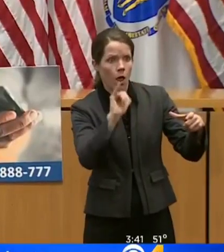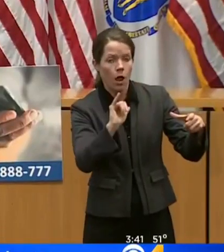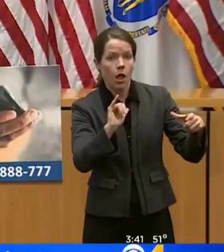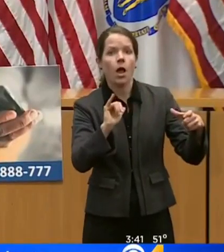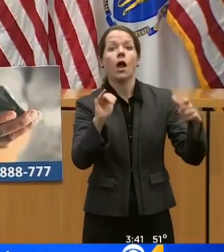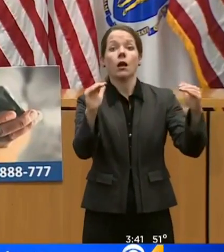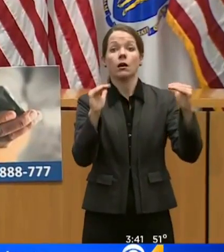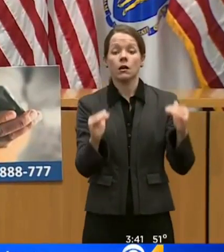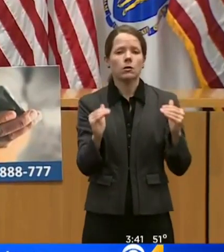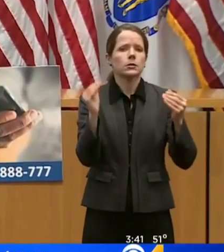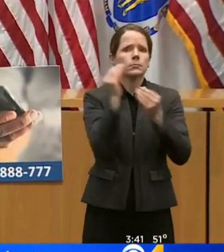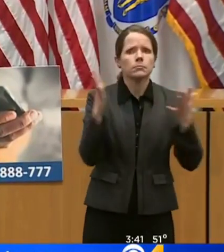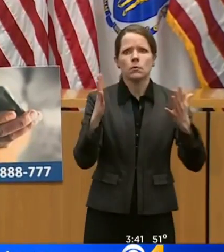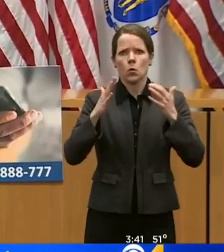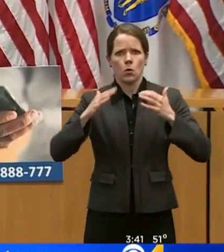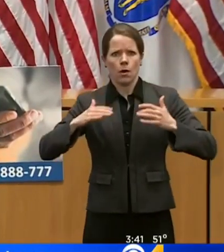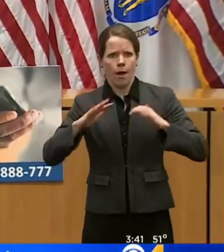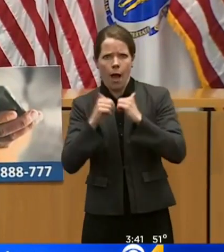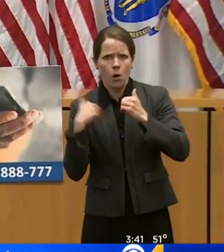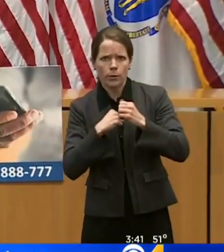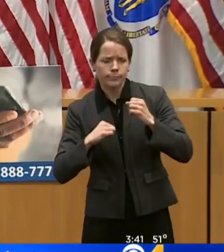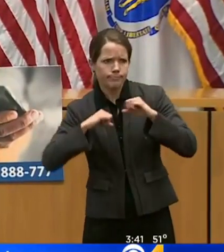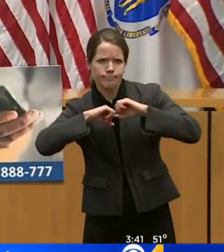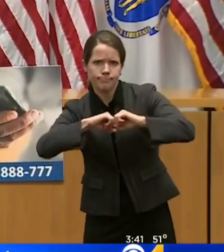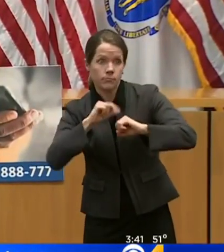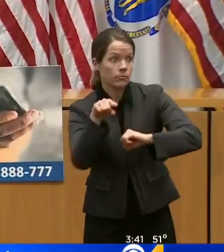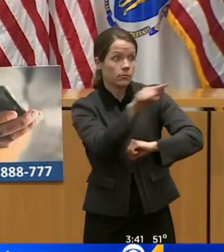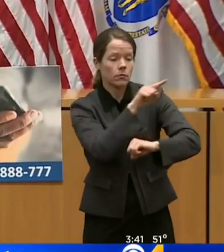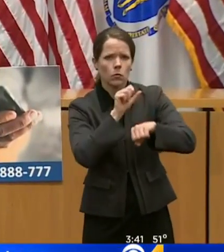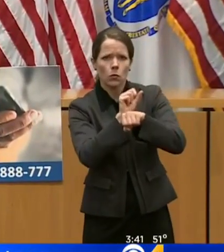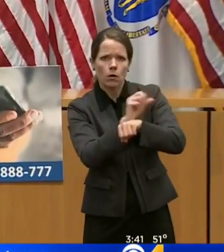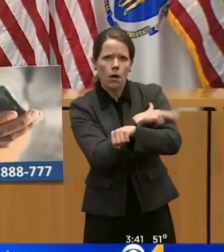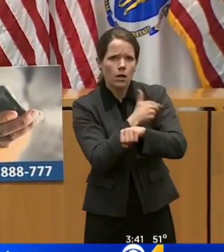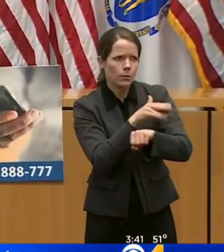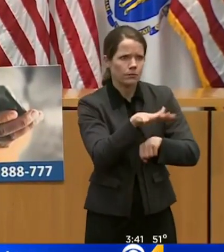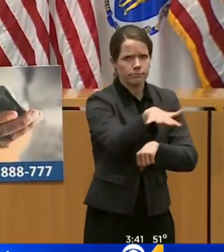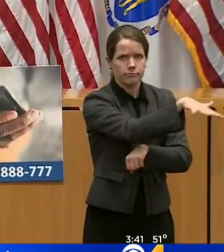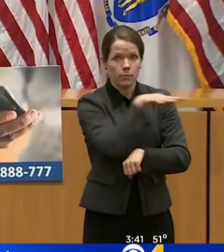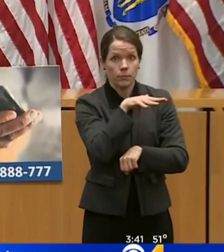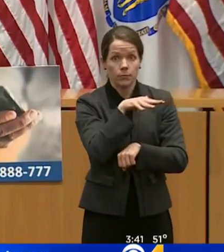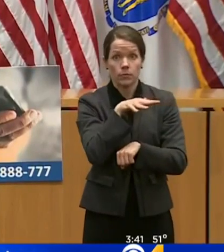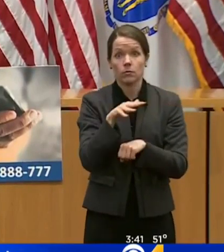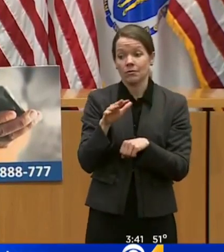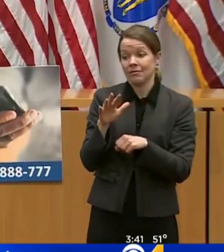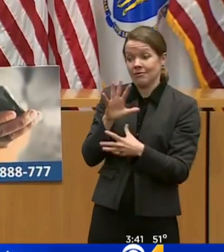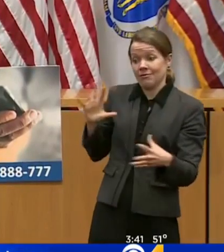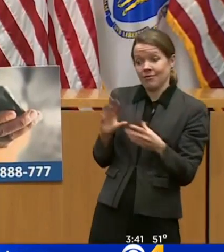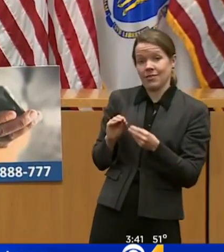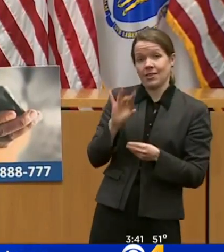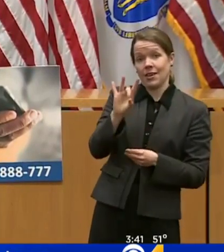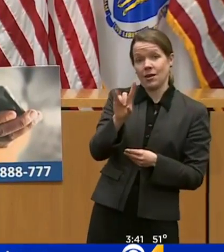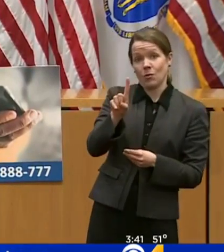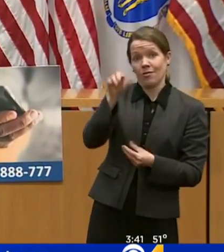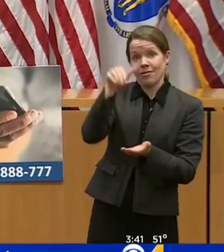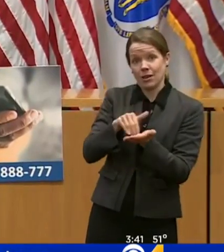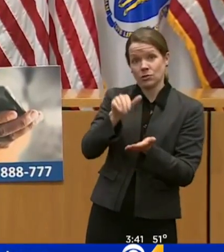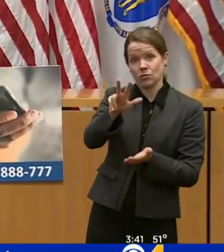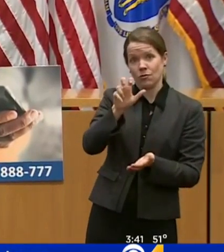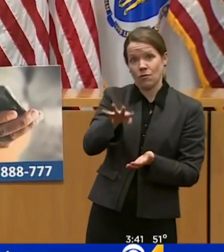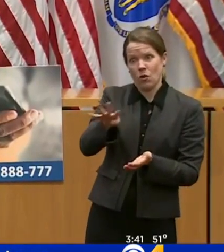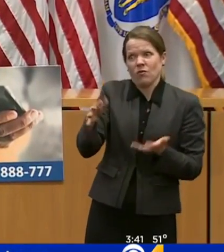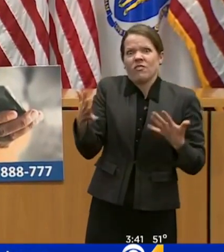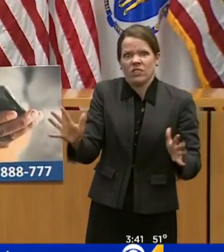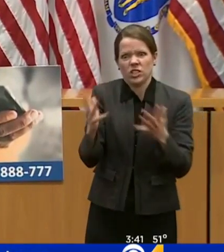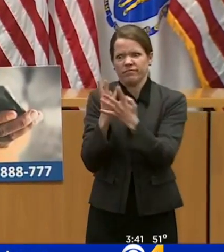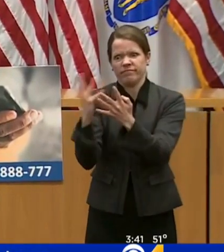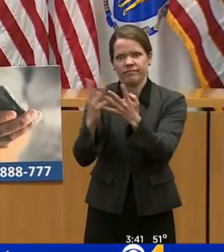On the testing front, as of yesterday, we've tested a total of 81,344 individuals. And yesterday